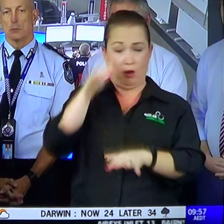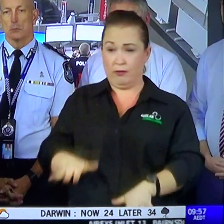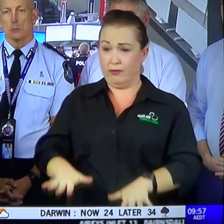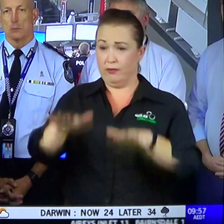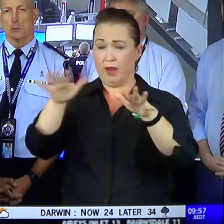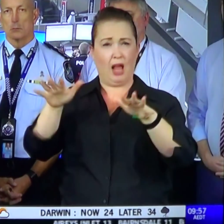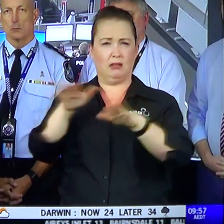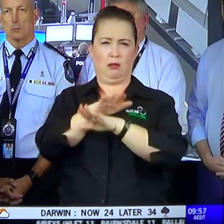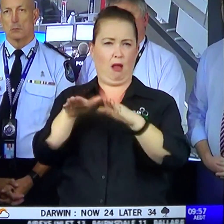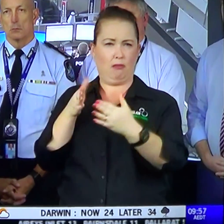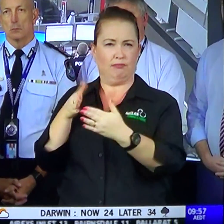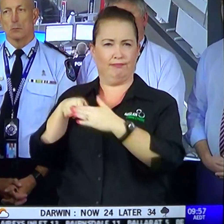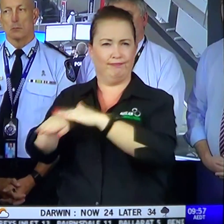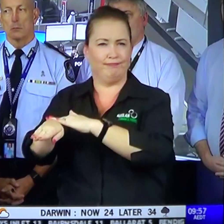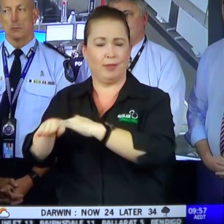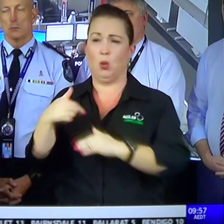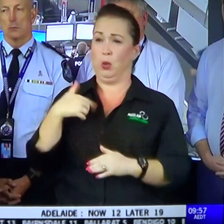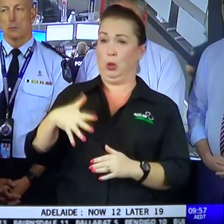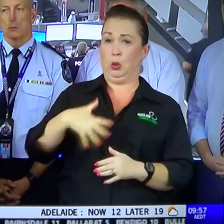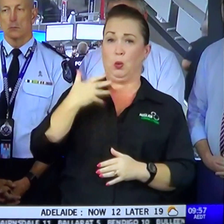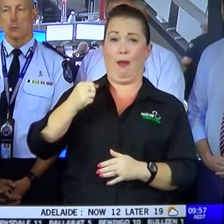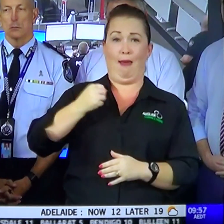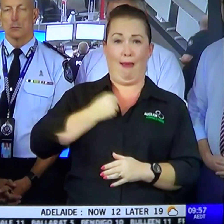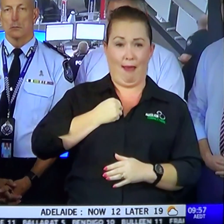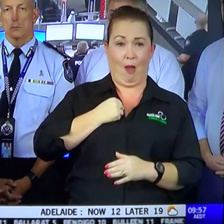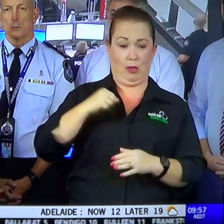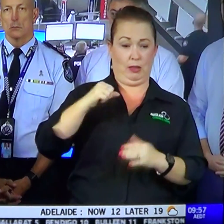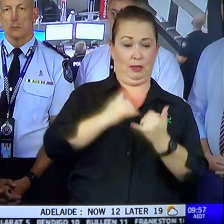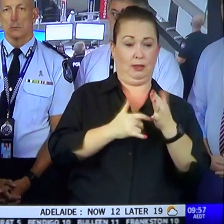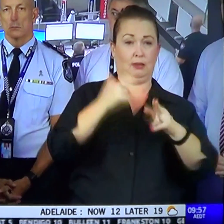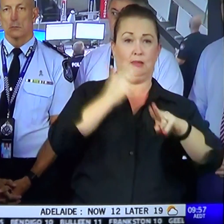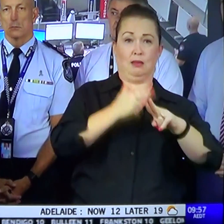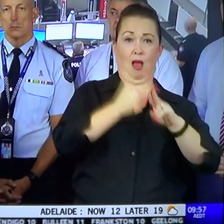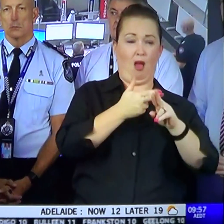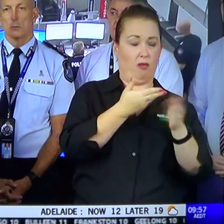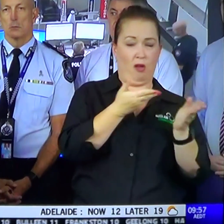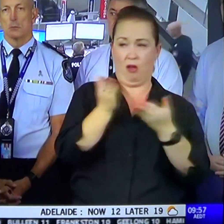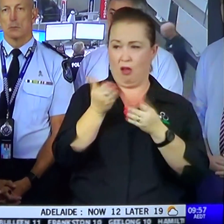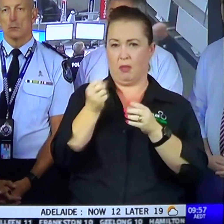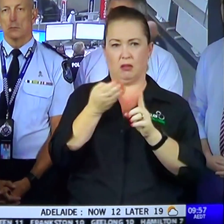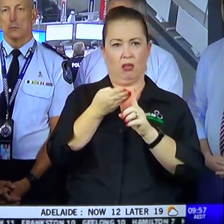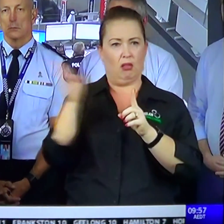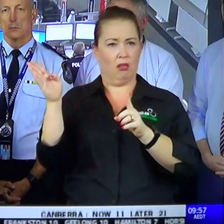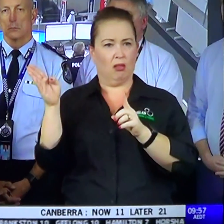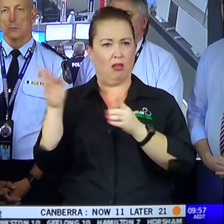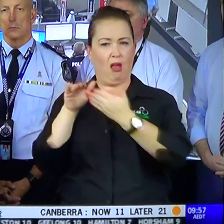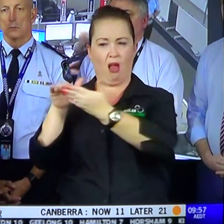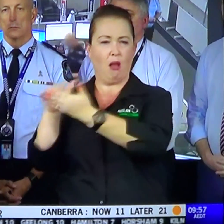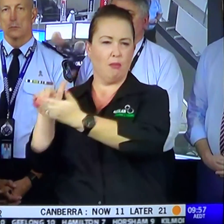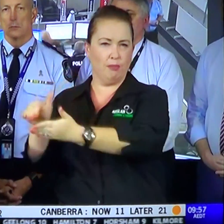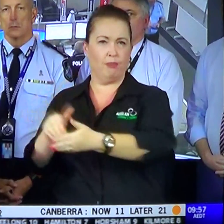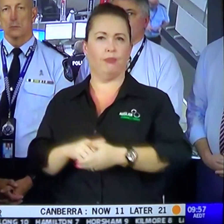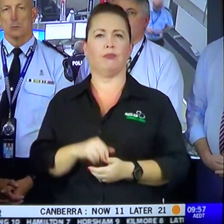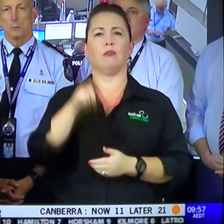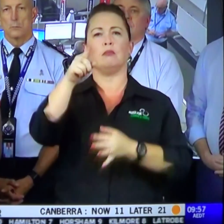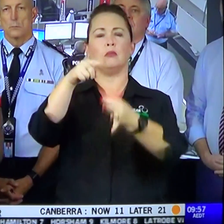We don't want our staff diverted when we have rescue operations at the moment and evacuations happening. Police, good question now.